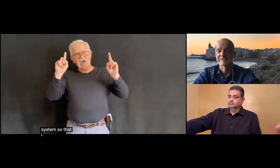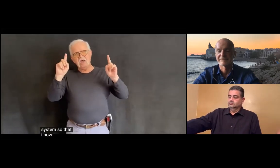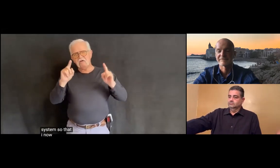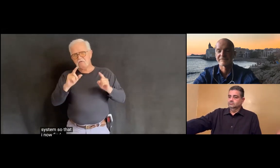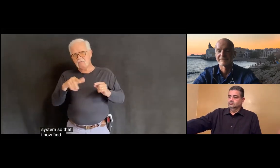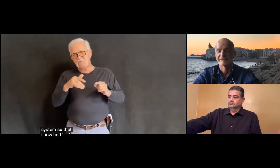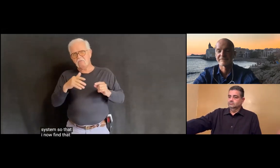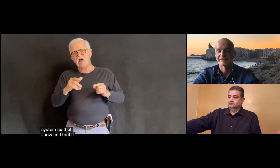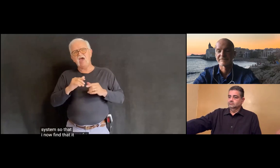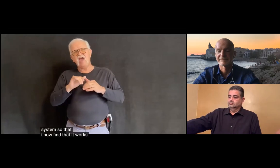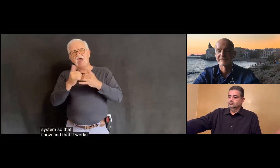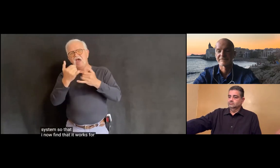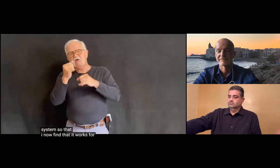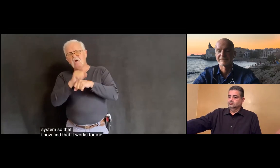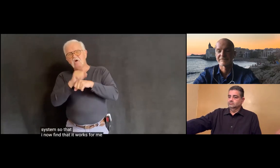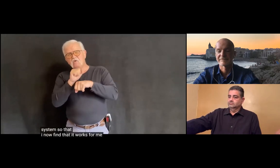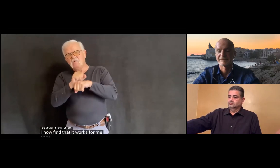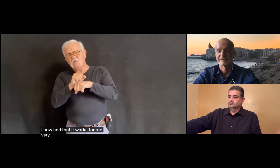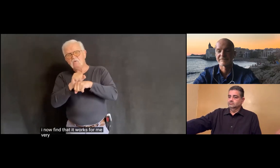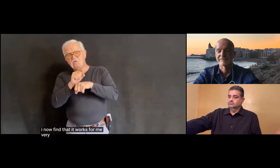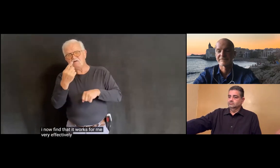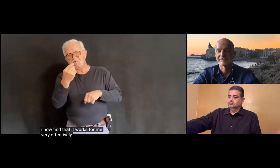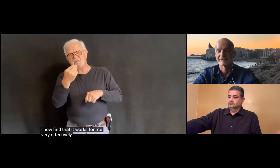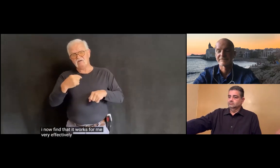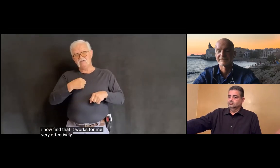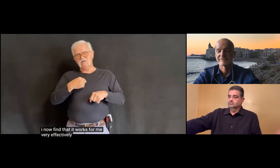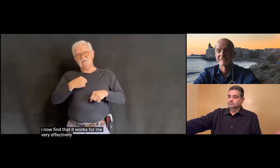find that it works for me very effectively.